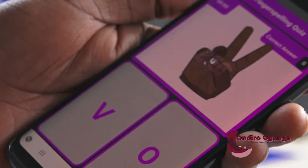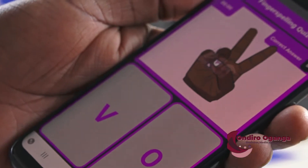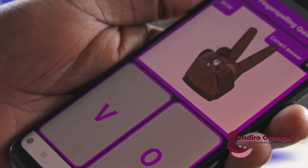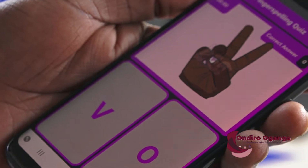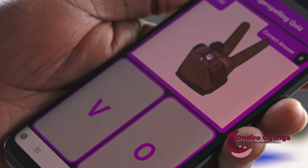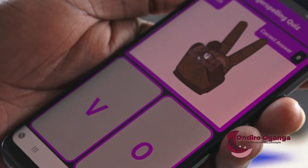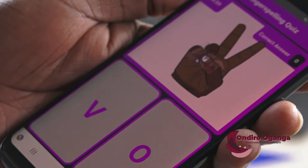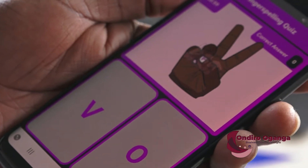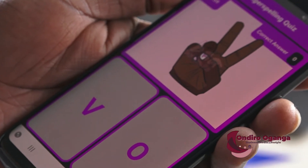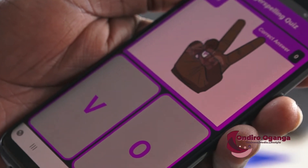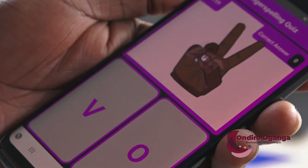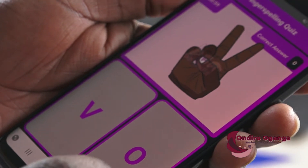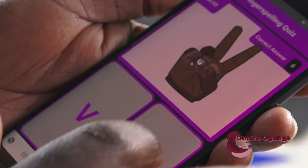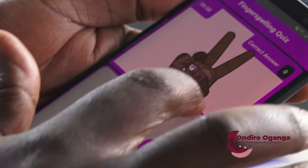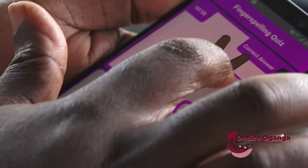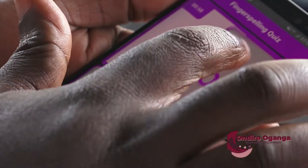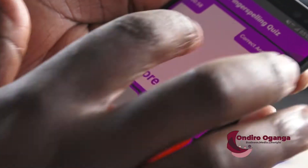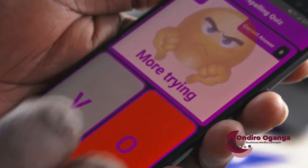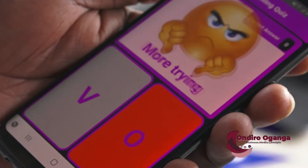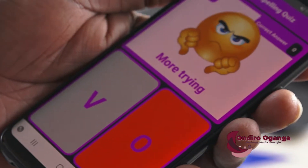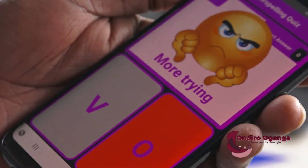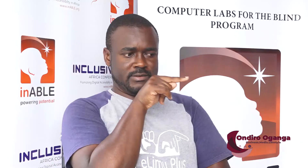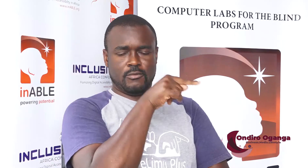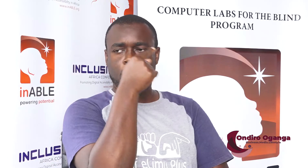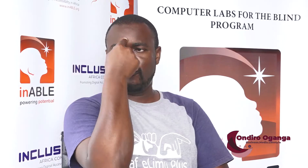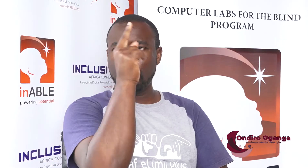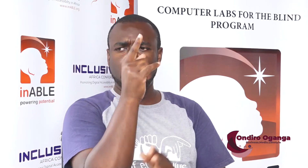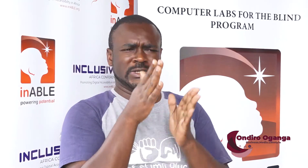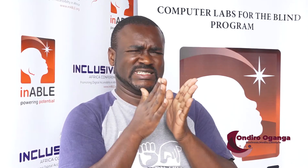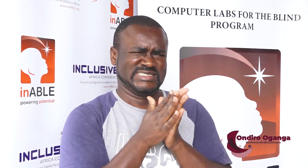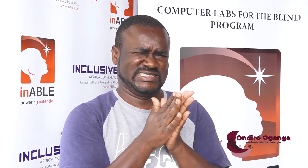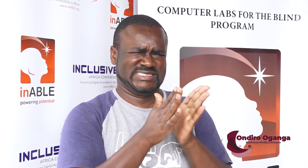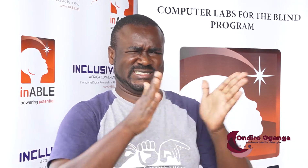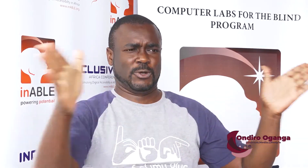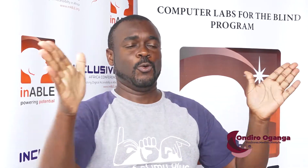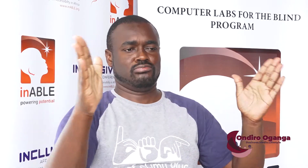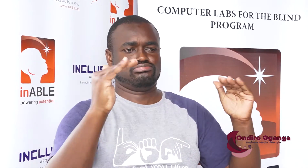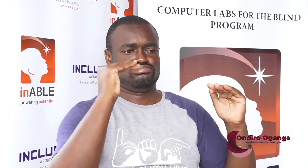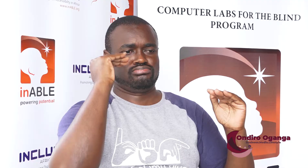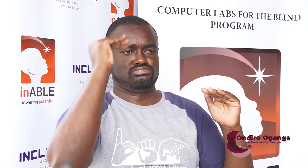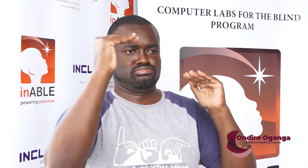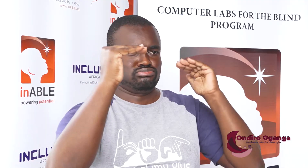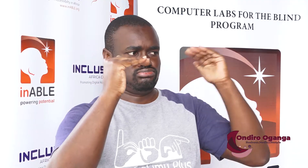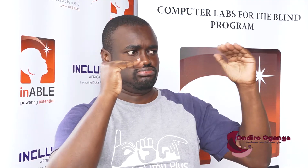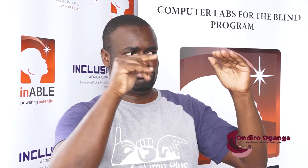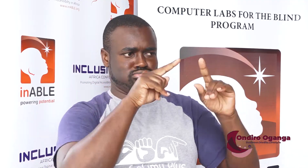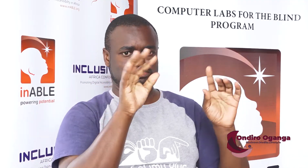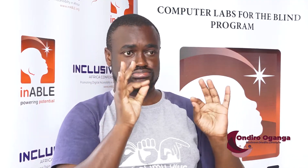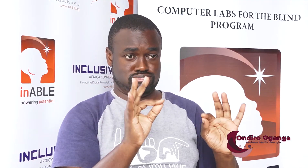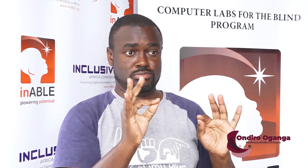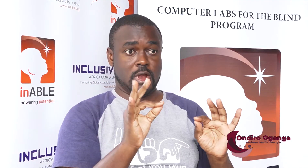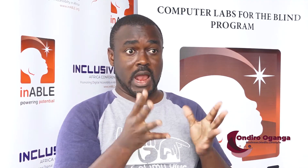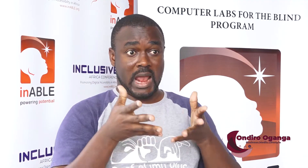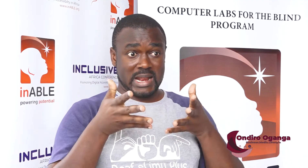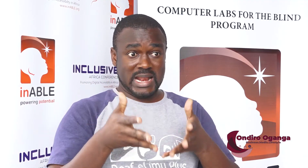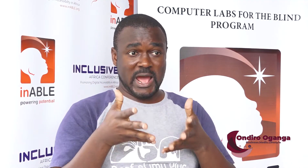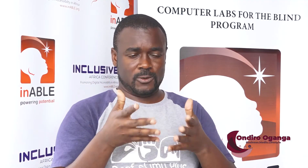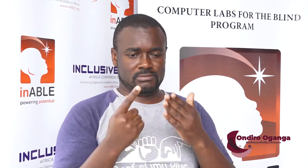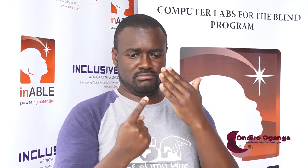this gap. Because before I did content in sign language that was